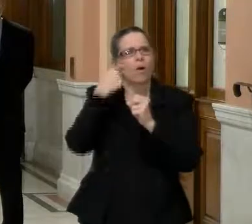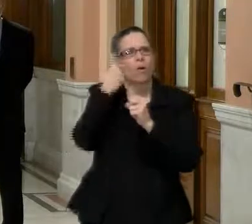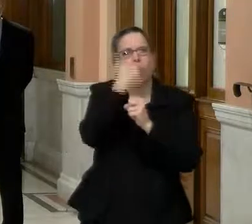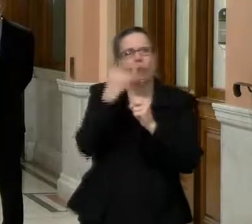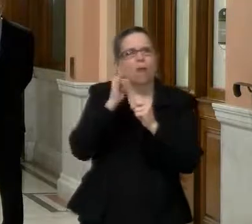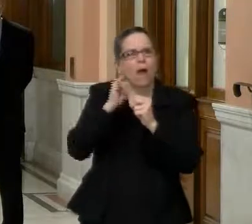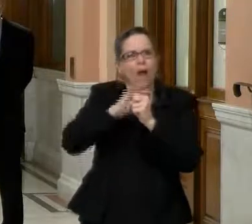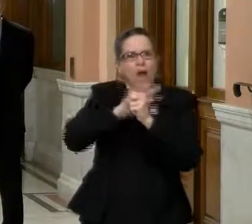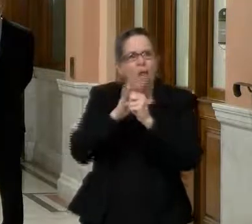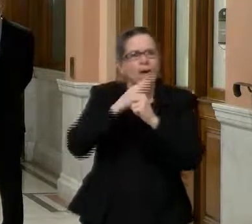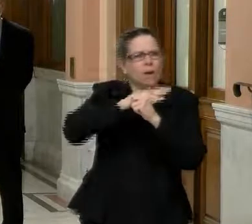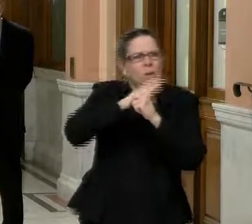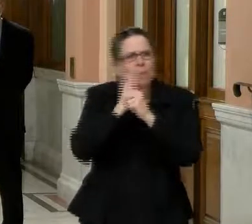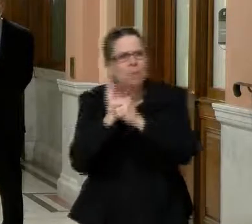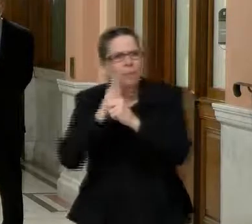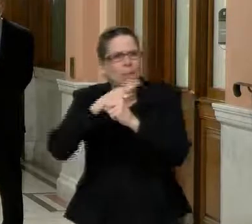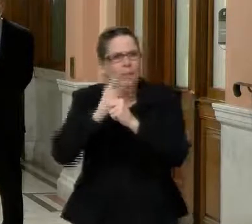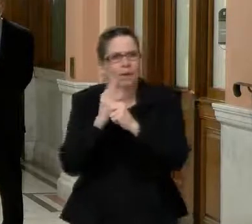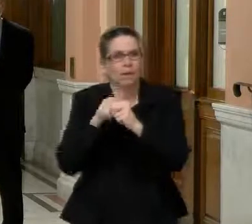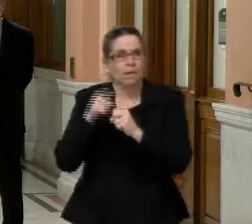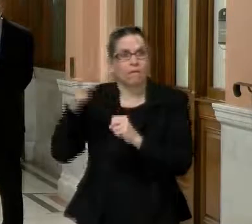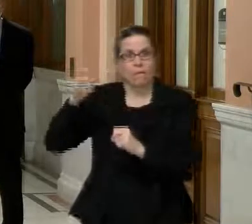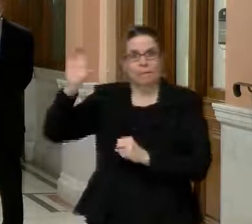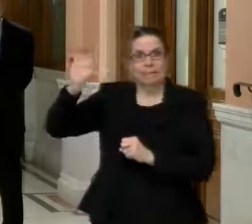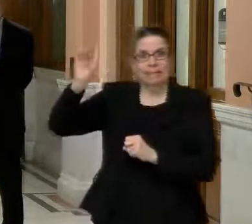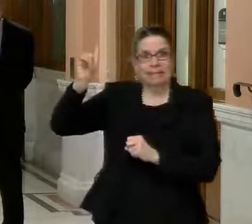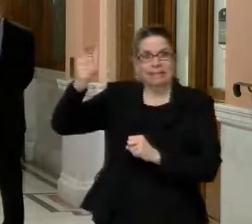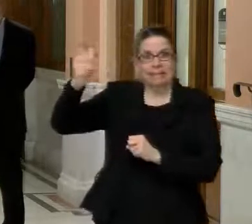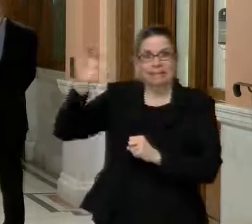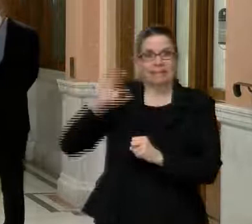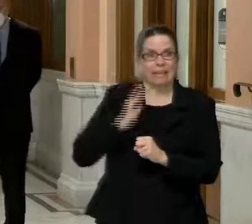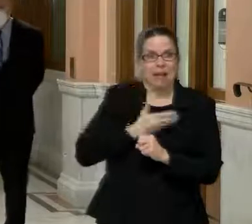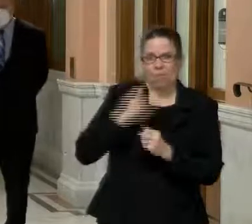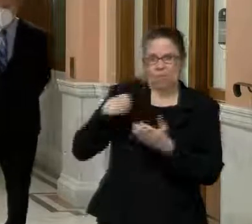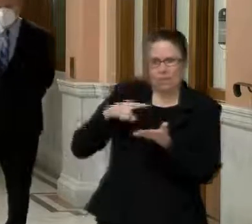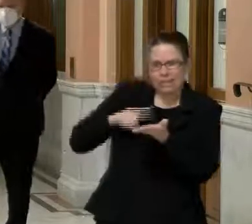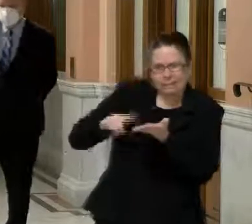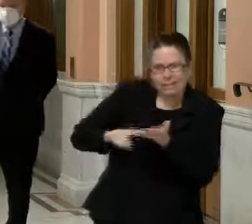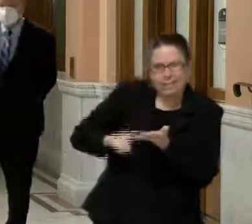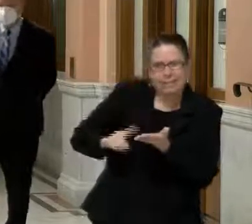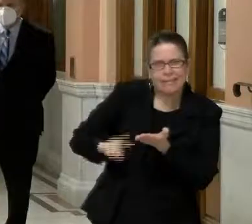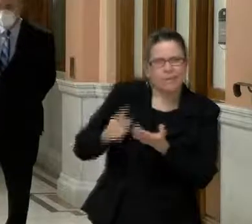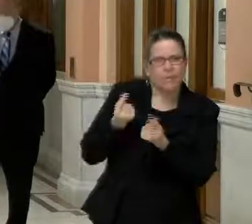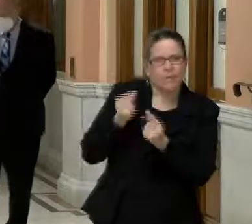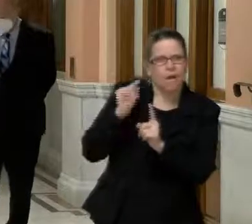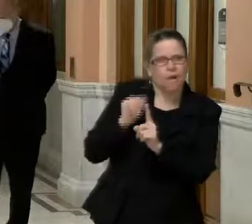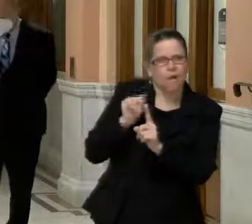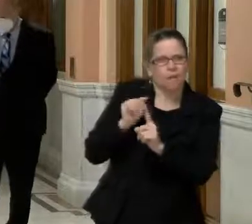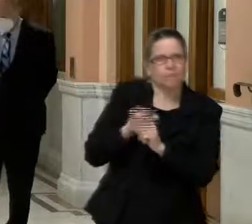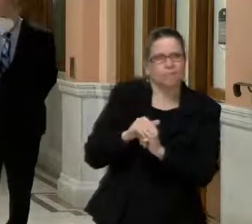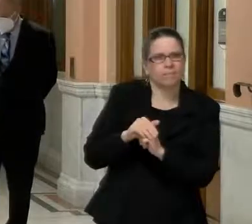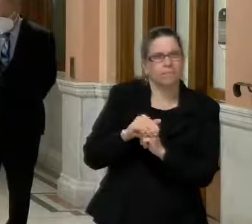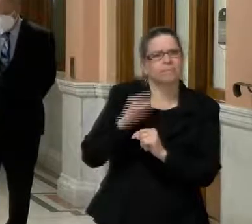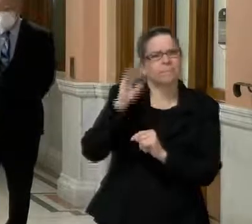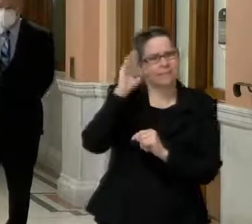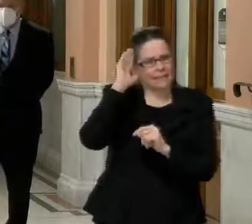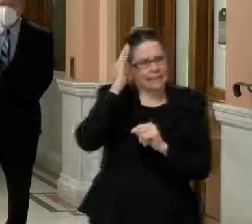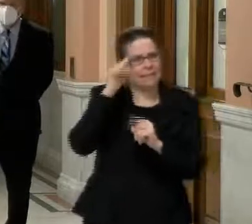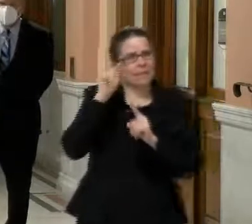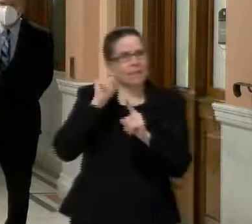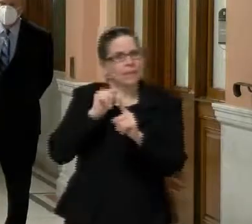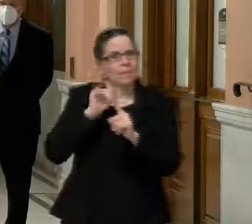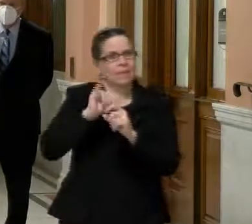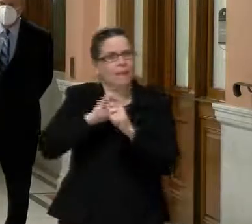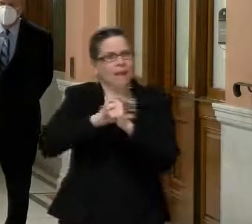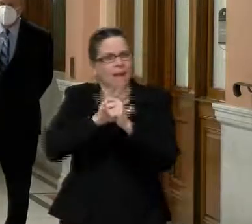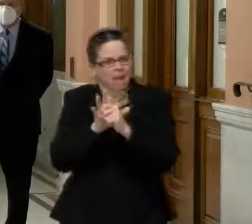CDC and then our own internal modeling that we had, uh, seem to be spot on in terms of what actually has been